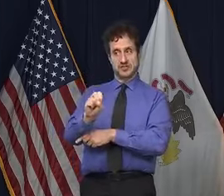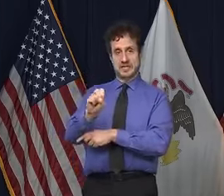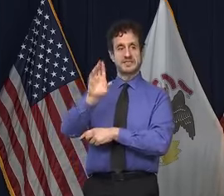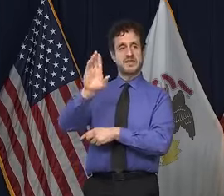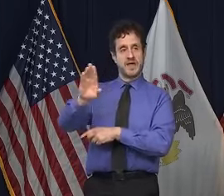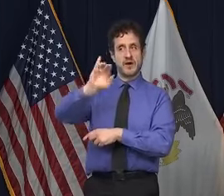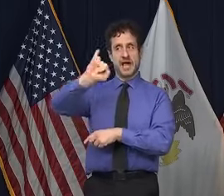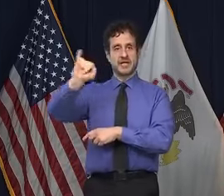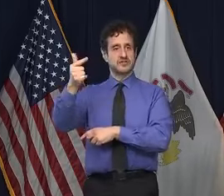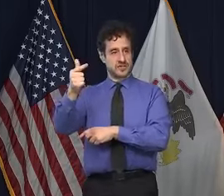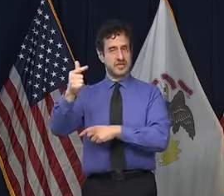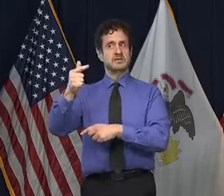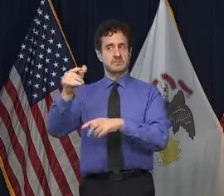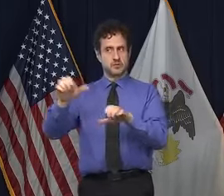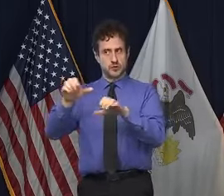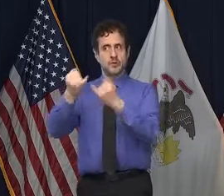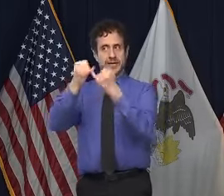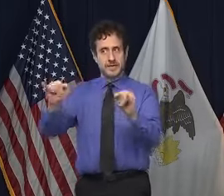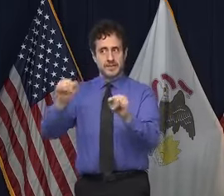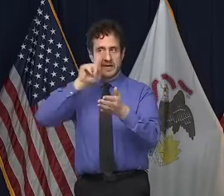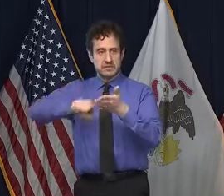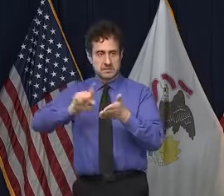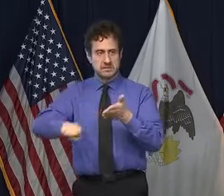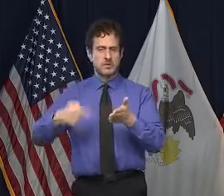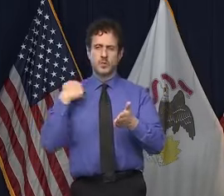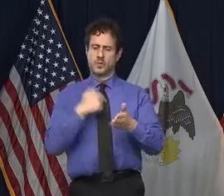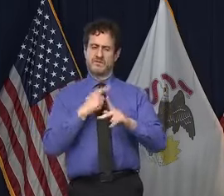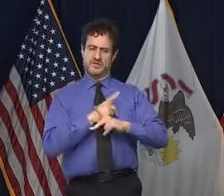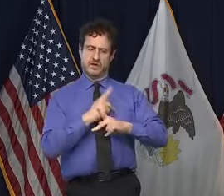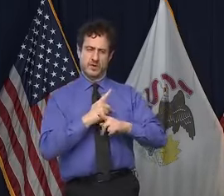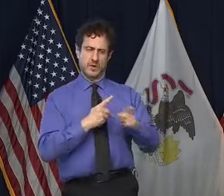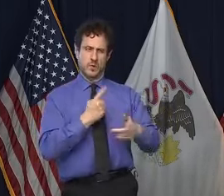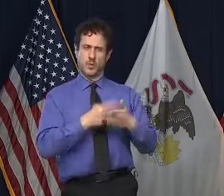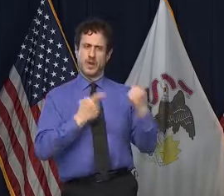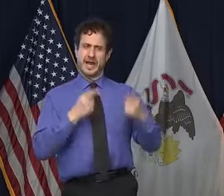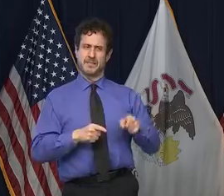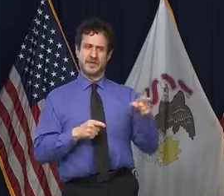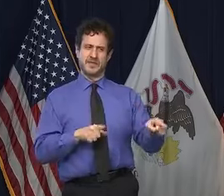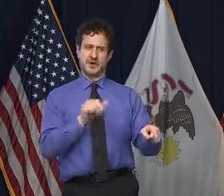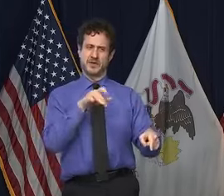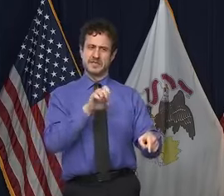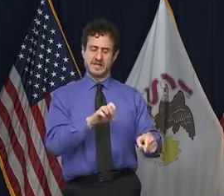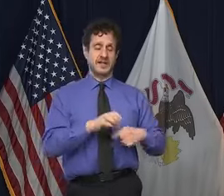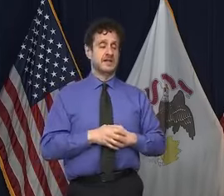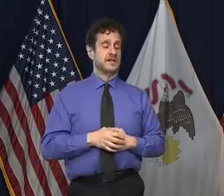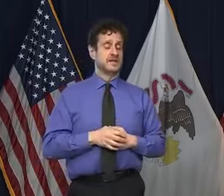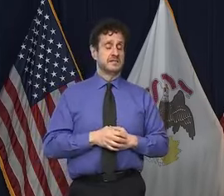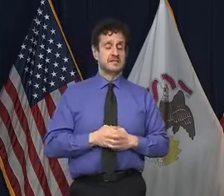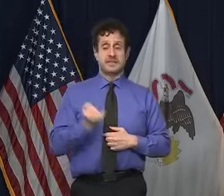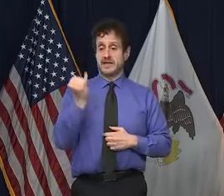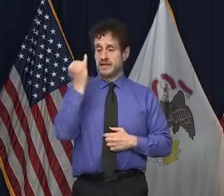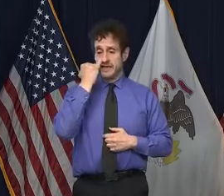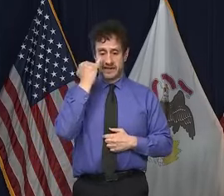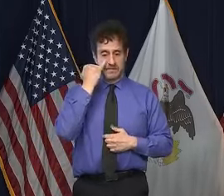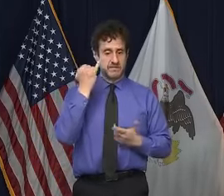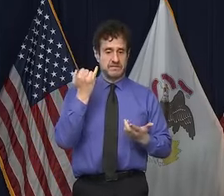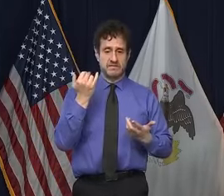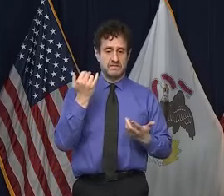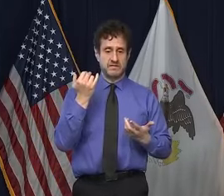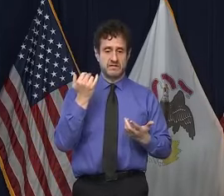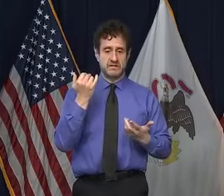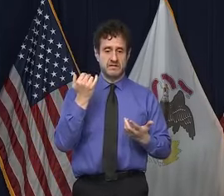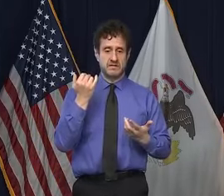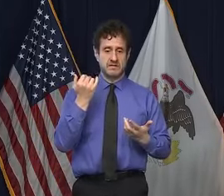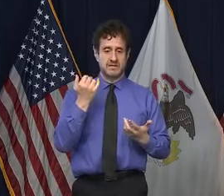general so that we can reveal whatever it is that may have occurred at this location. If there's any failure of